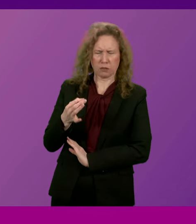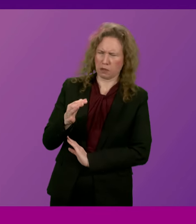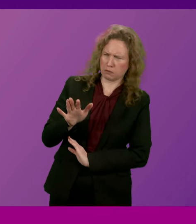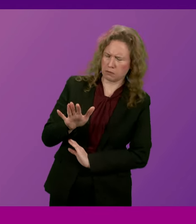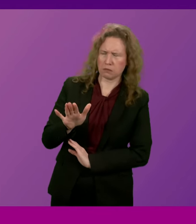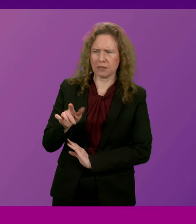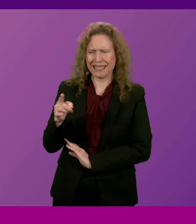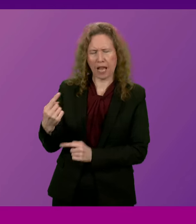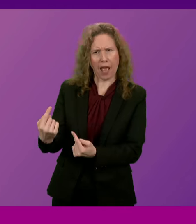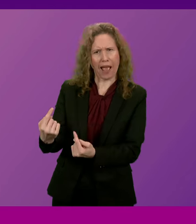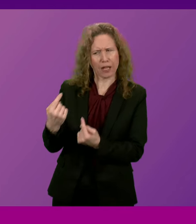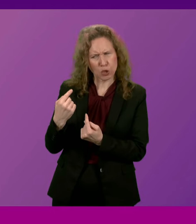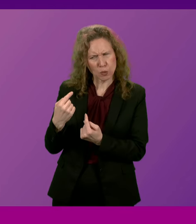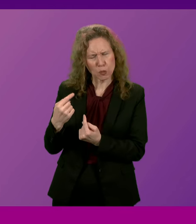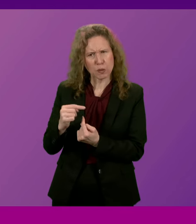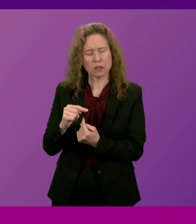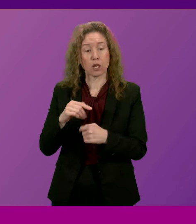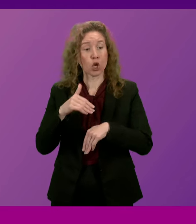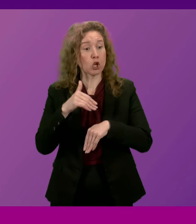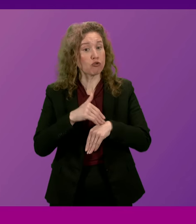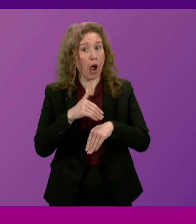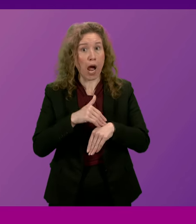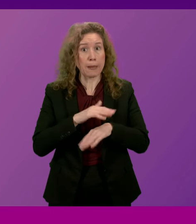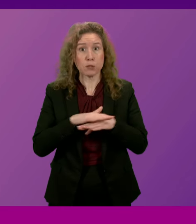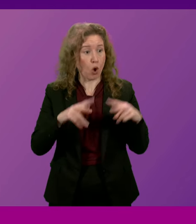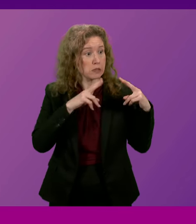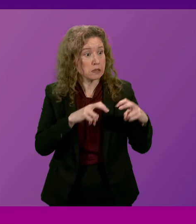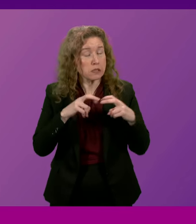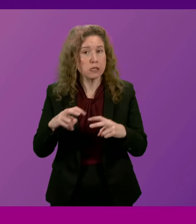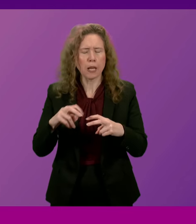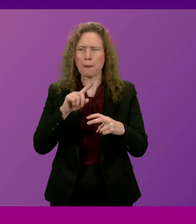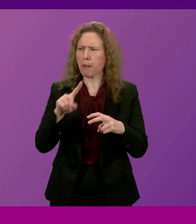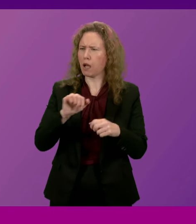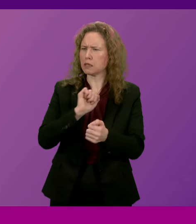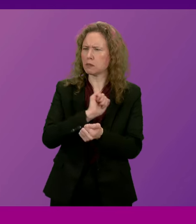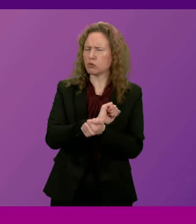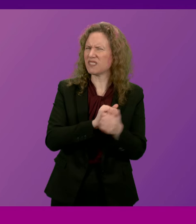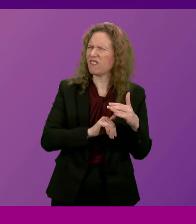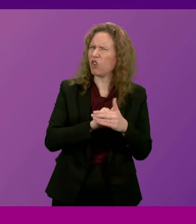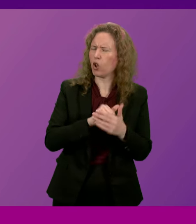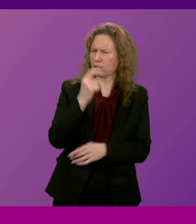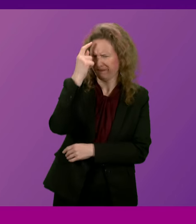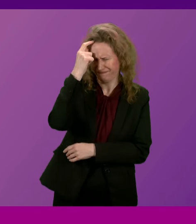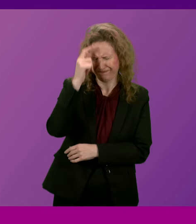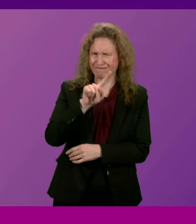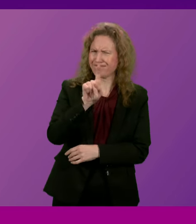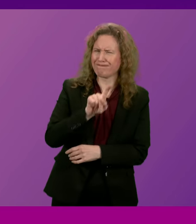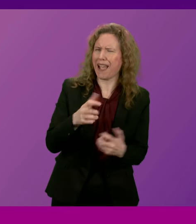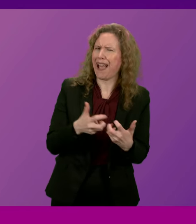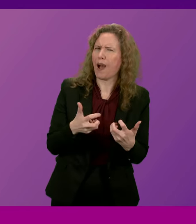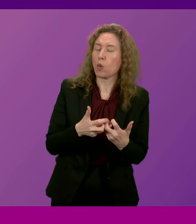his accusation is that crime is not being pursued, but the prisons are full. Well, if